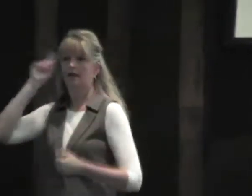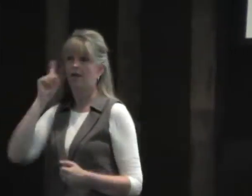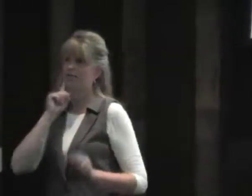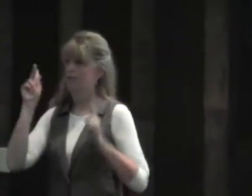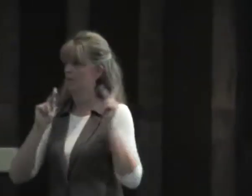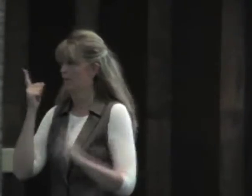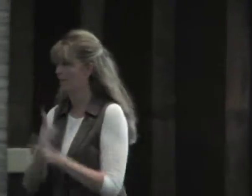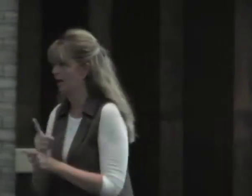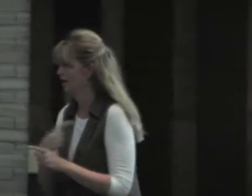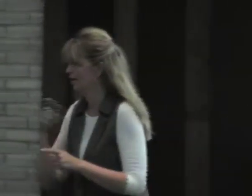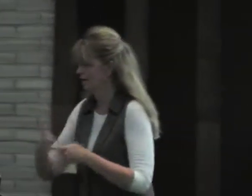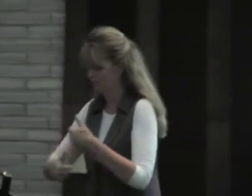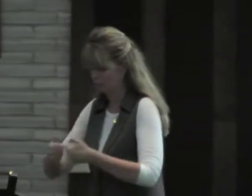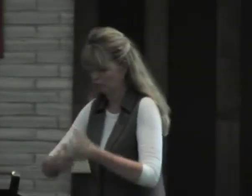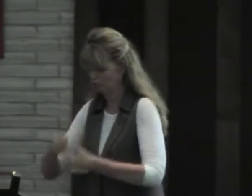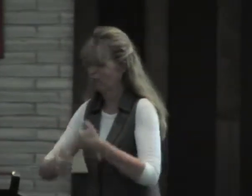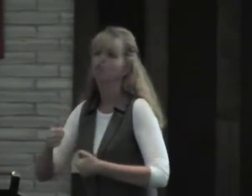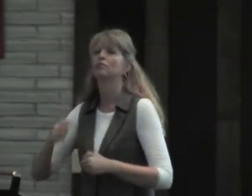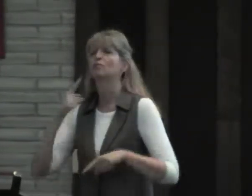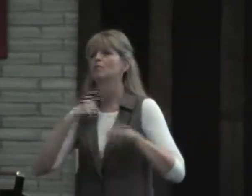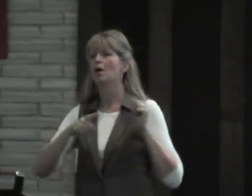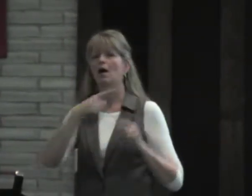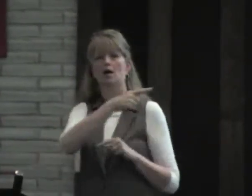I need it for texting. know, deaf people need this, right? For texting.